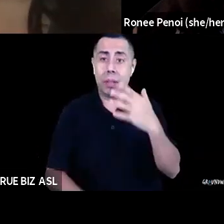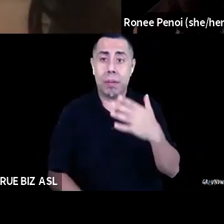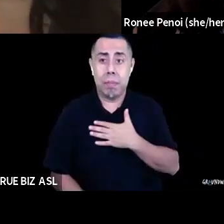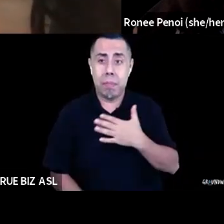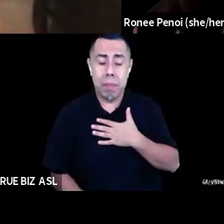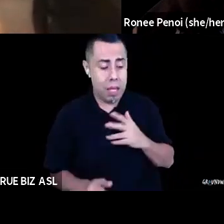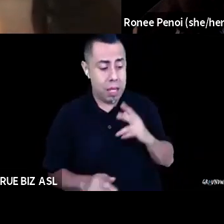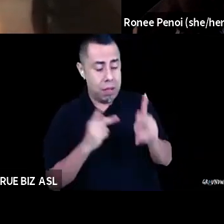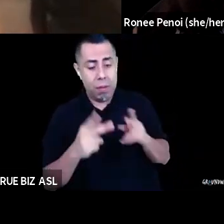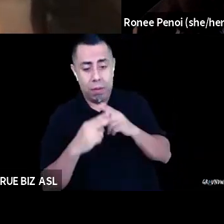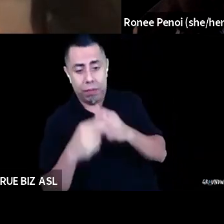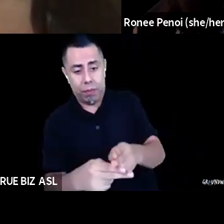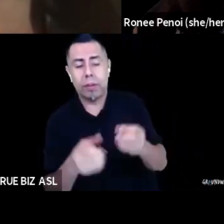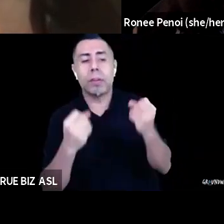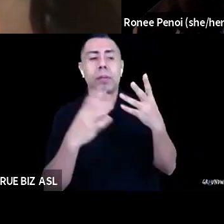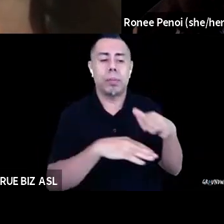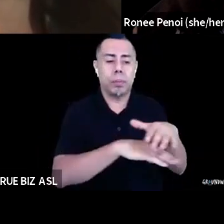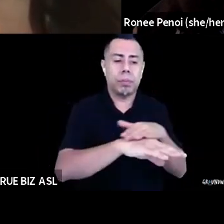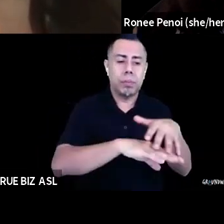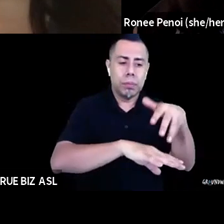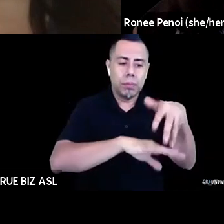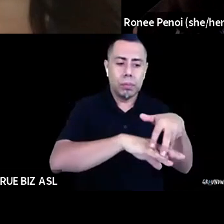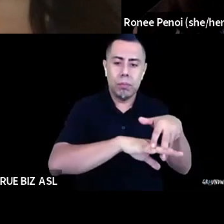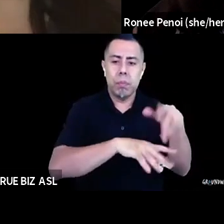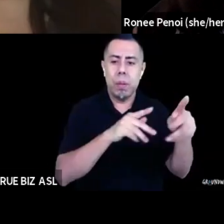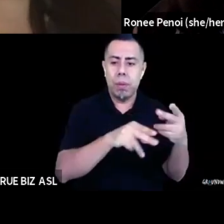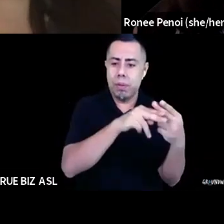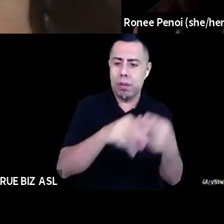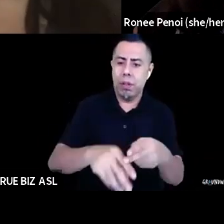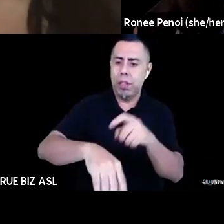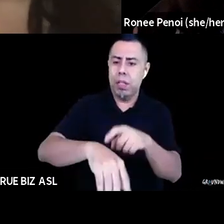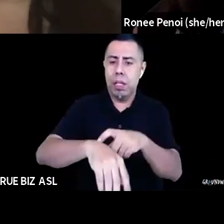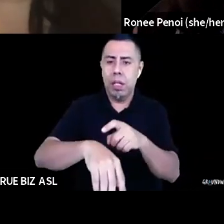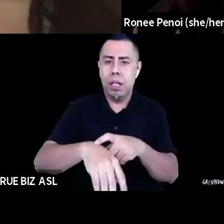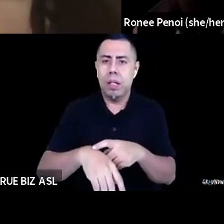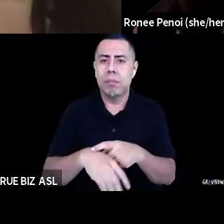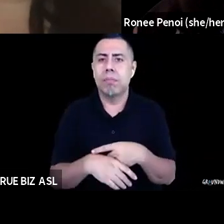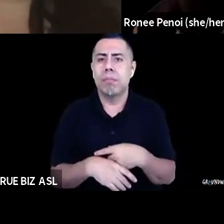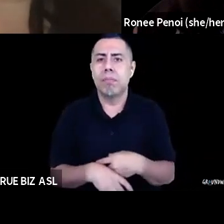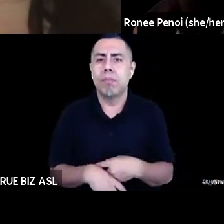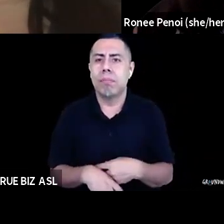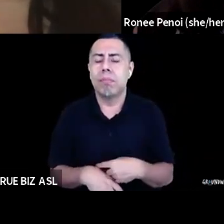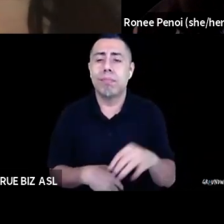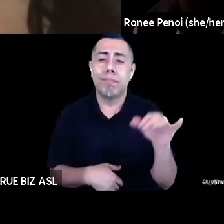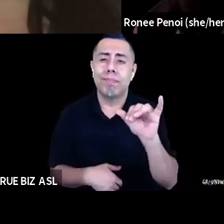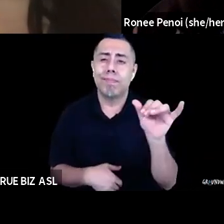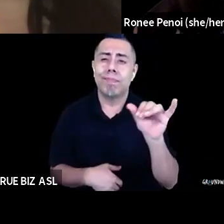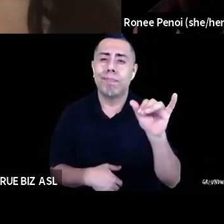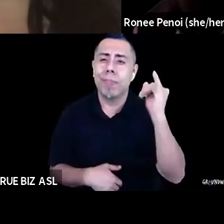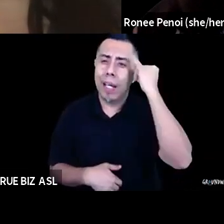indigenous peoples, um, is like an auntie, like a grandmother, um, like an